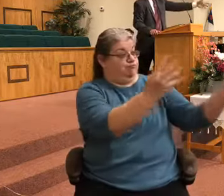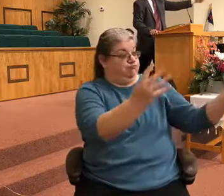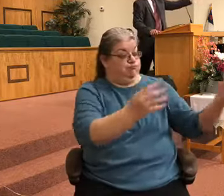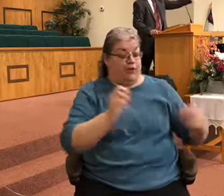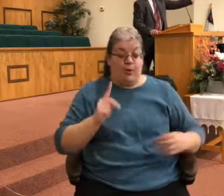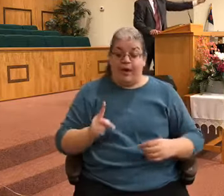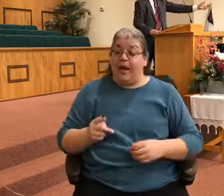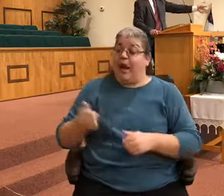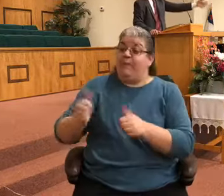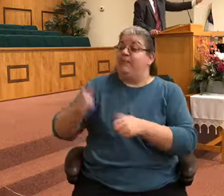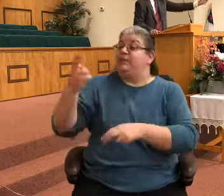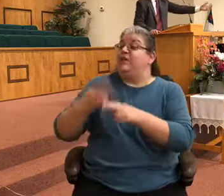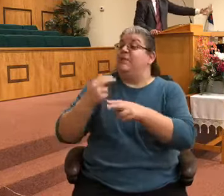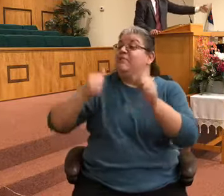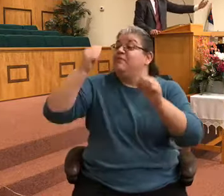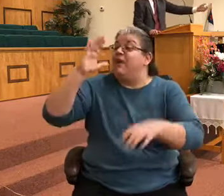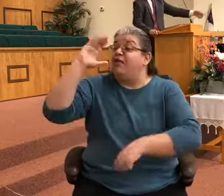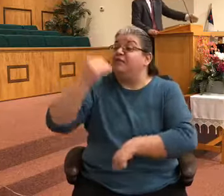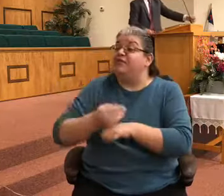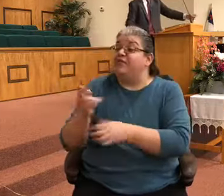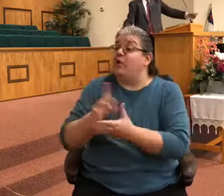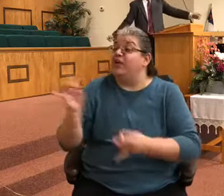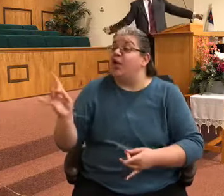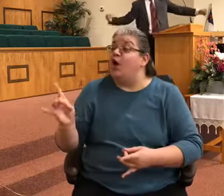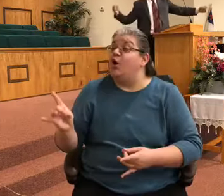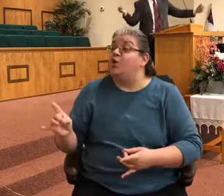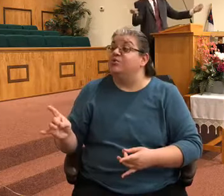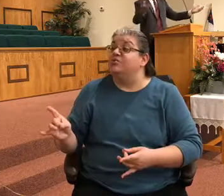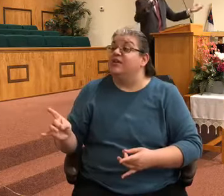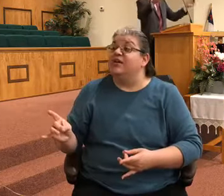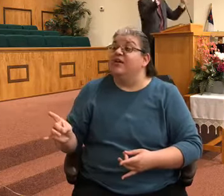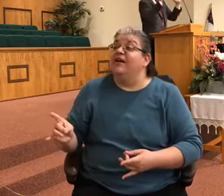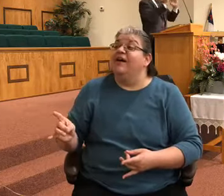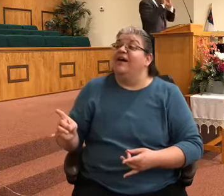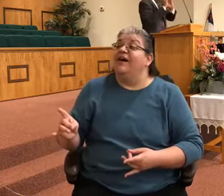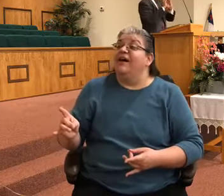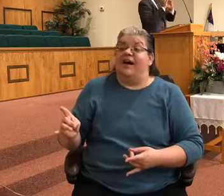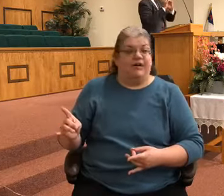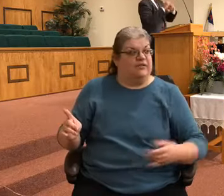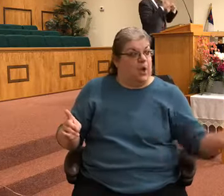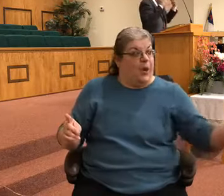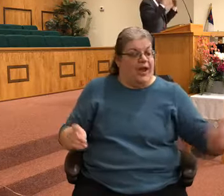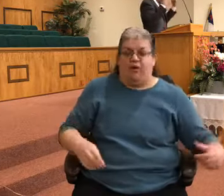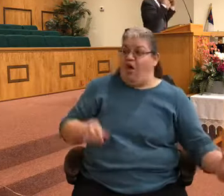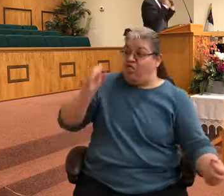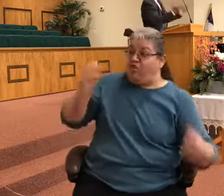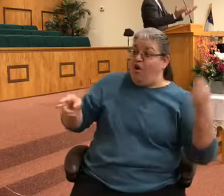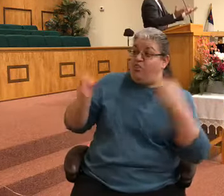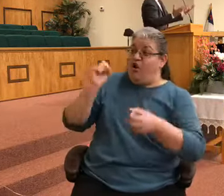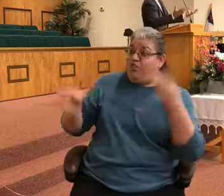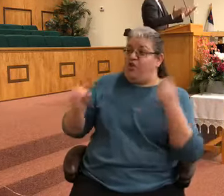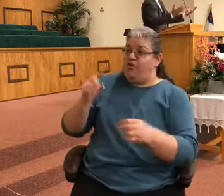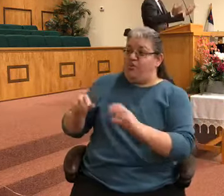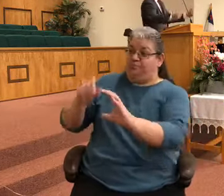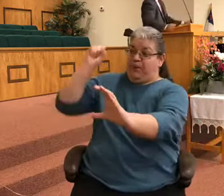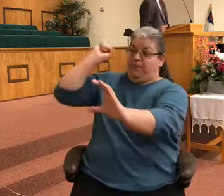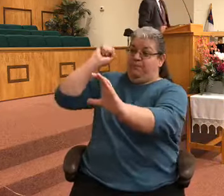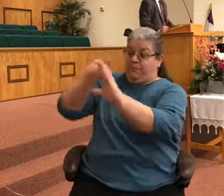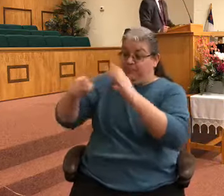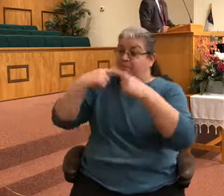you in the name of the Father, the Son, and the Holy Ghost. And I've to make sure they hit the mark to be able to say, bury him in the likeness of his death. And sure